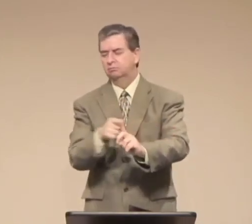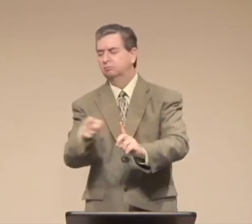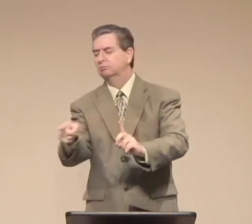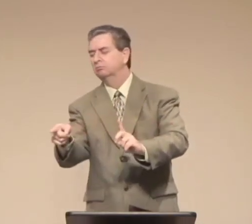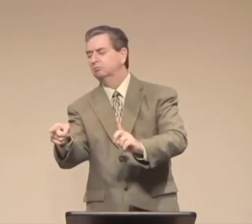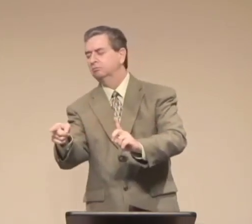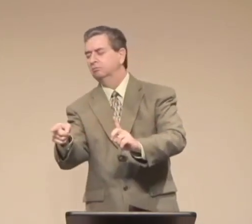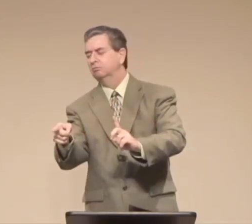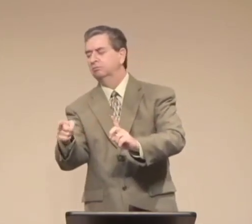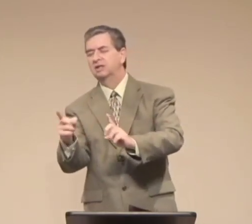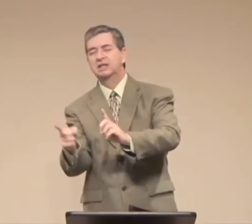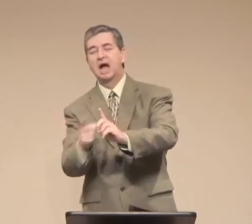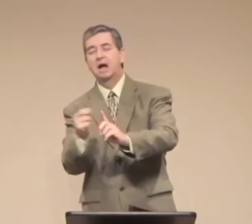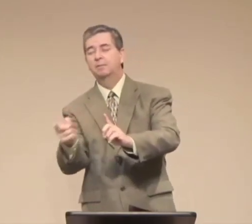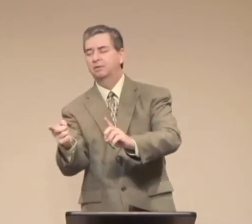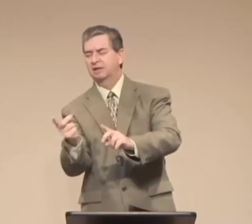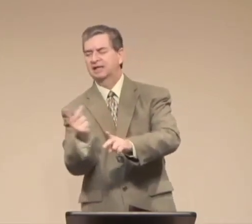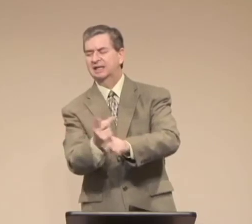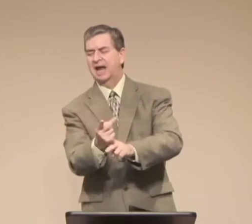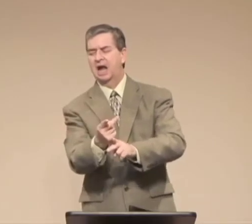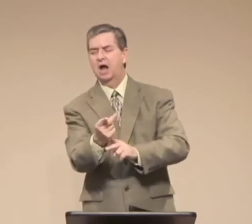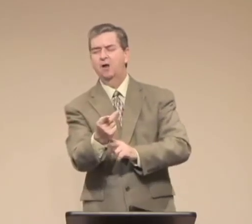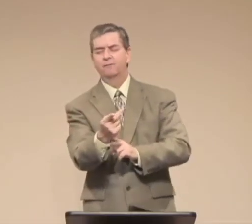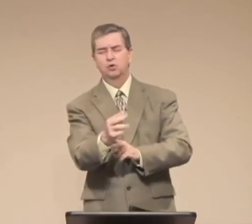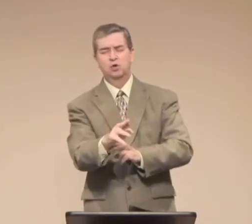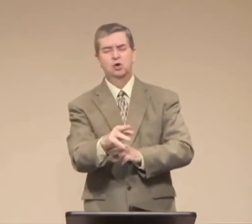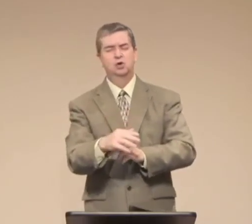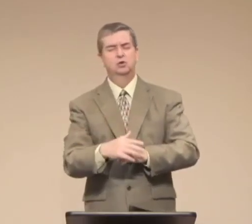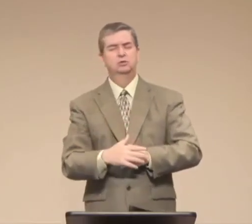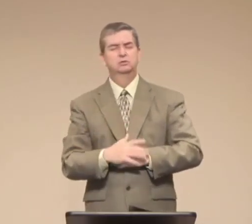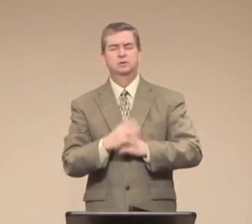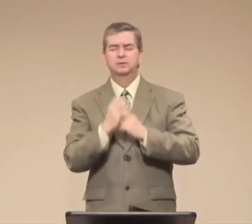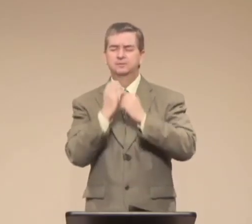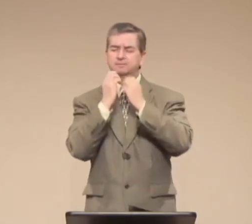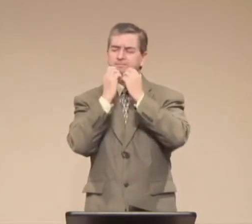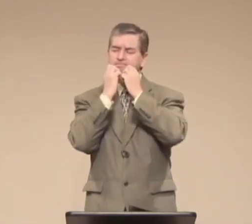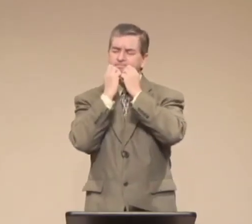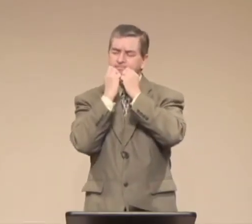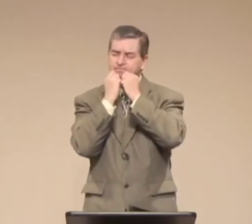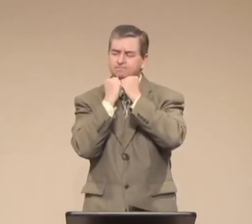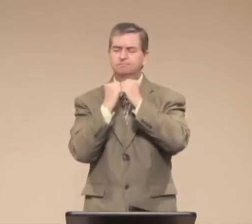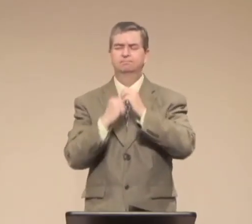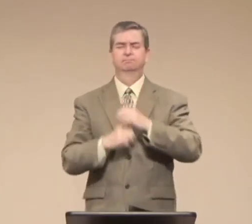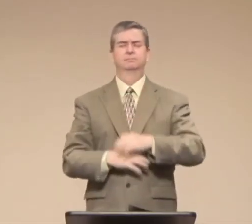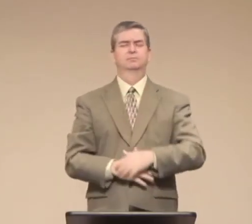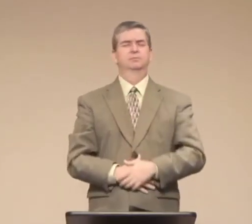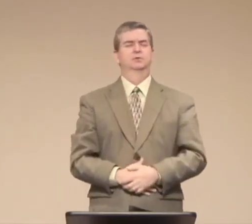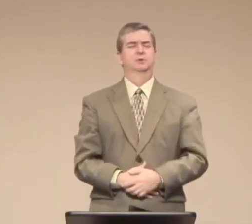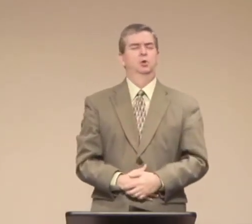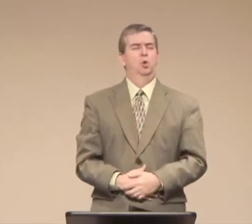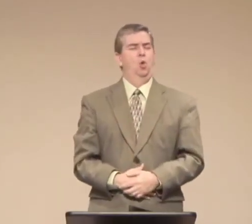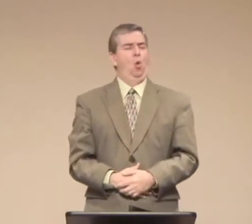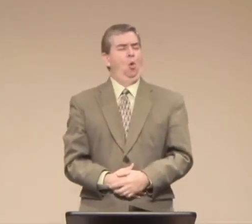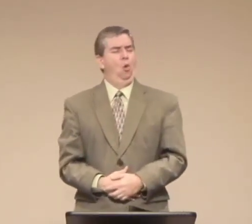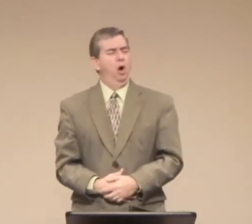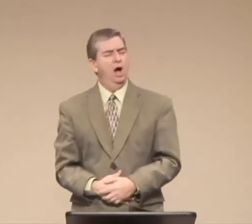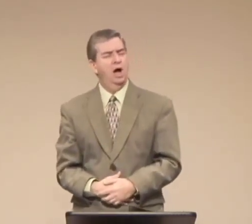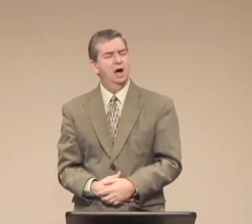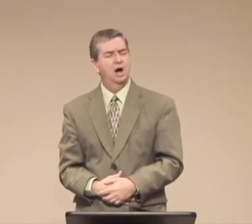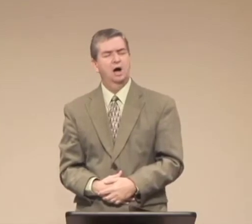and how he honored her with his words as he hung on the cross. Woman, behold your